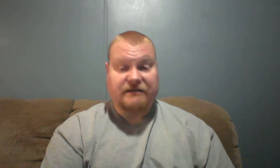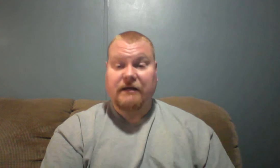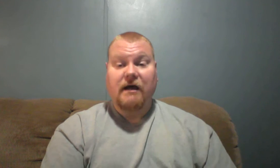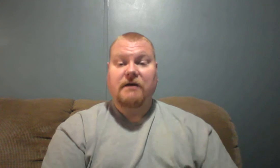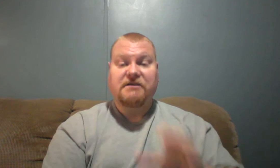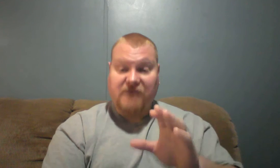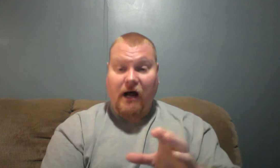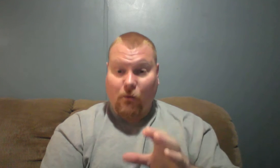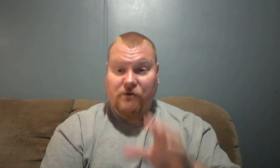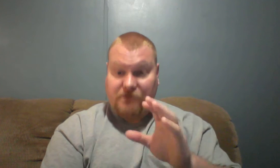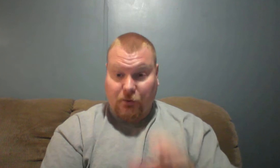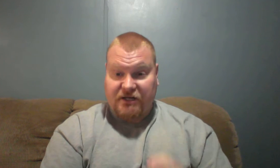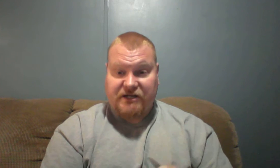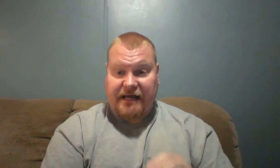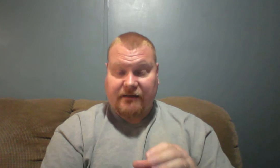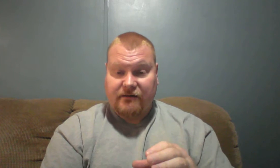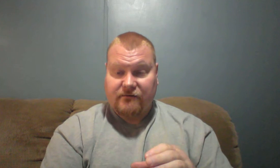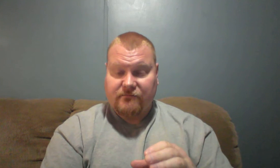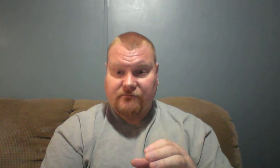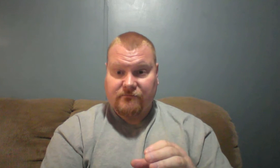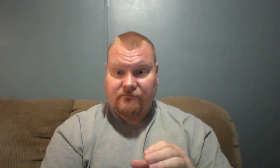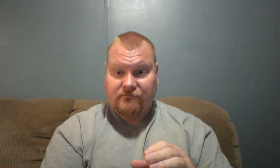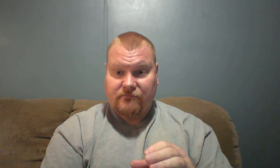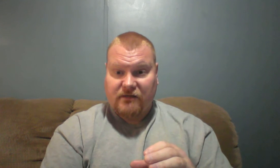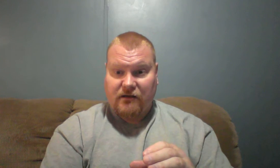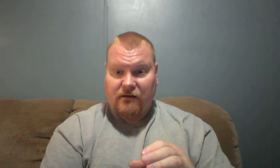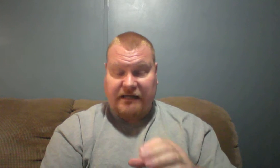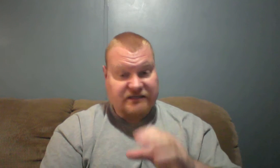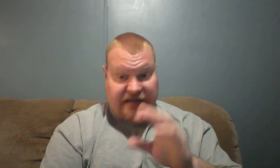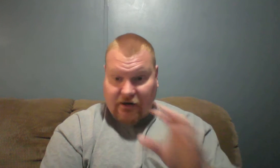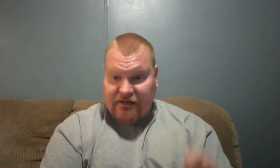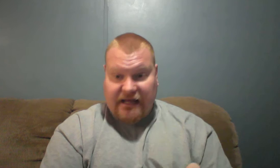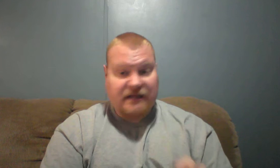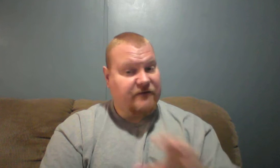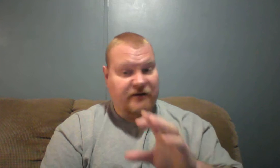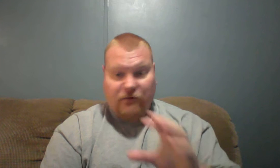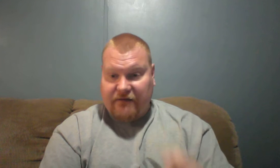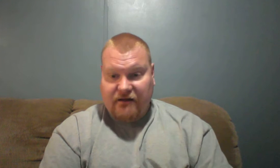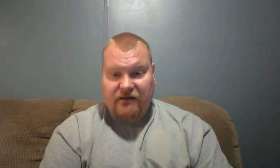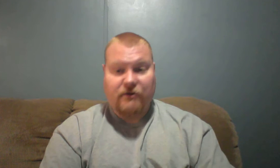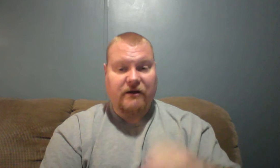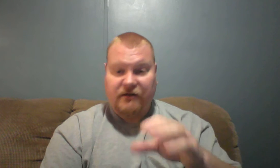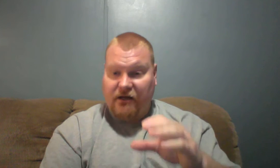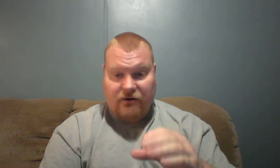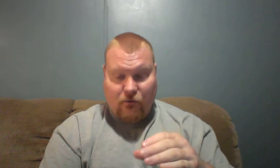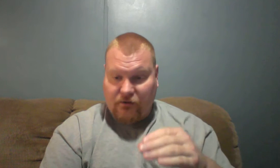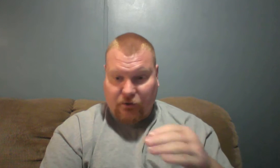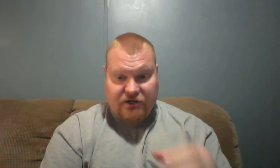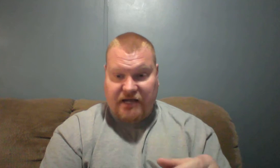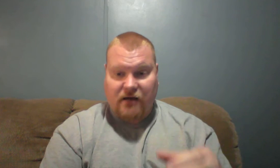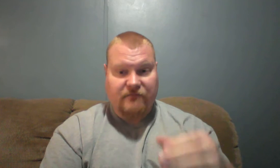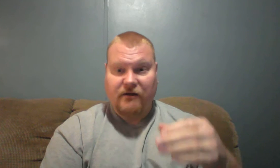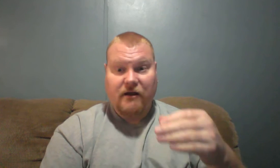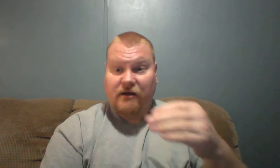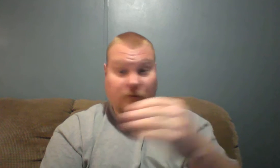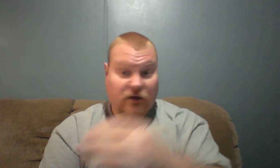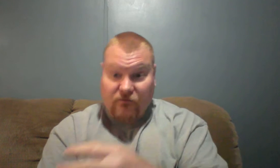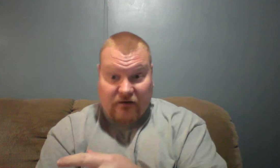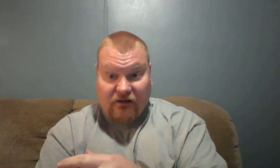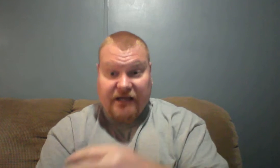does not want to preach that, is scared to death of, doesn't want have nothing to do with you know, don't want to preach out of the book of Revelation